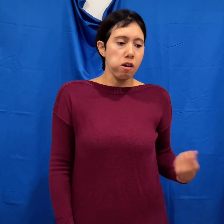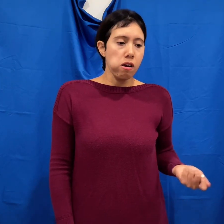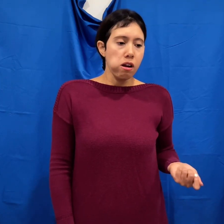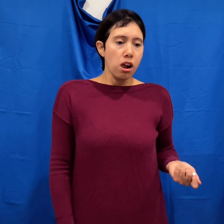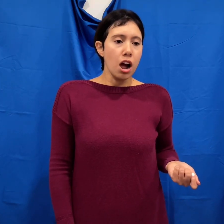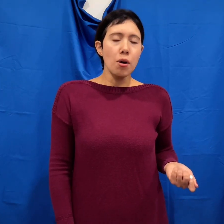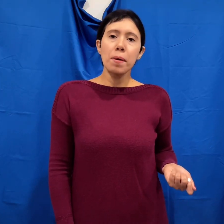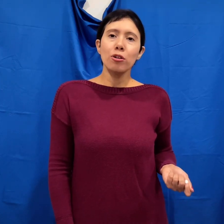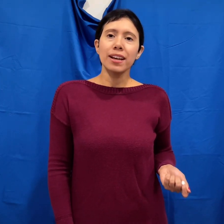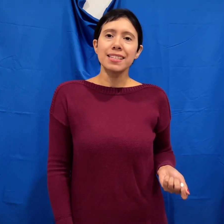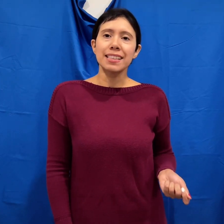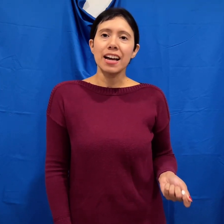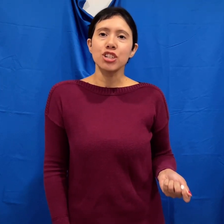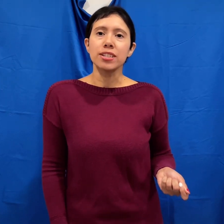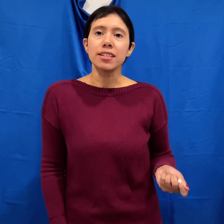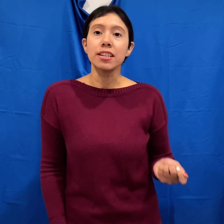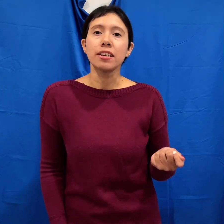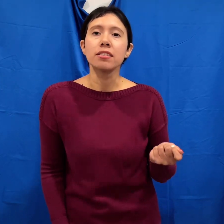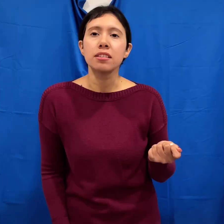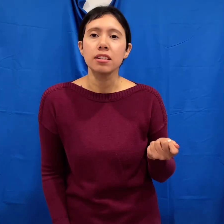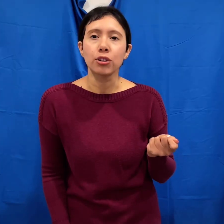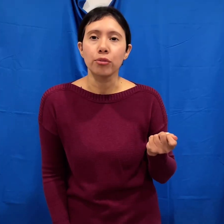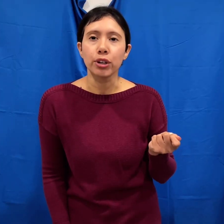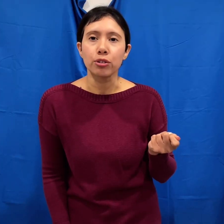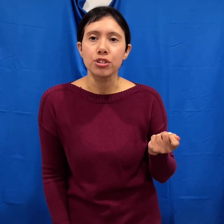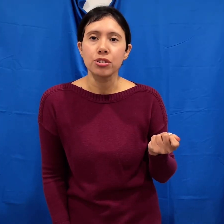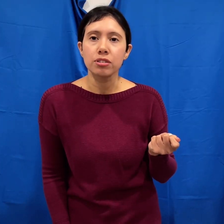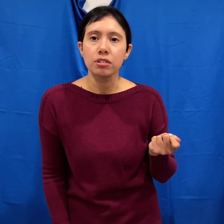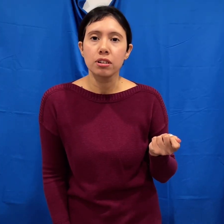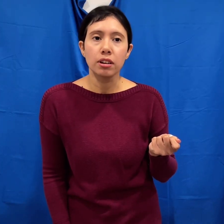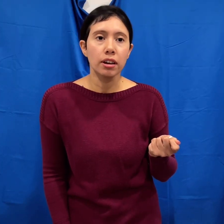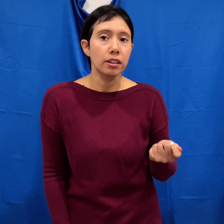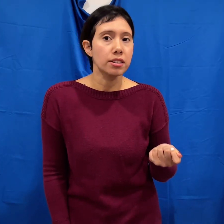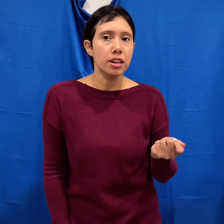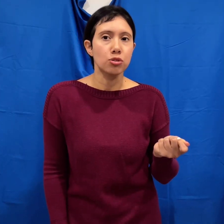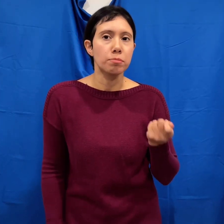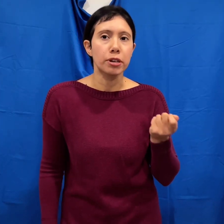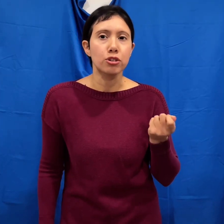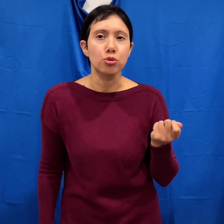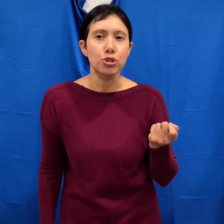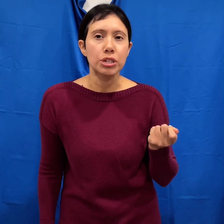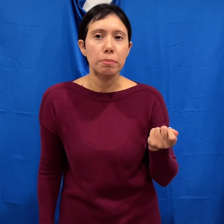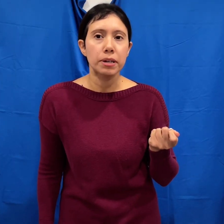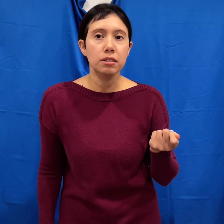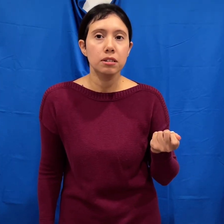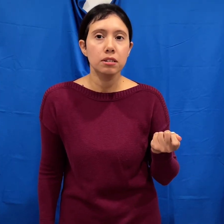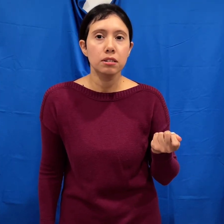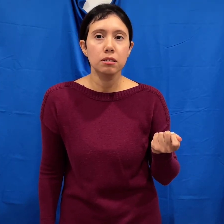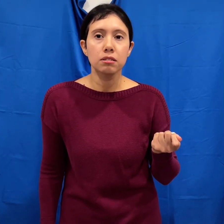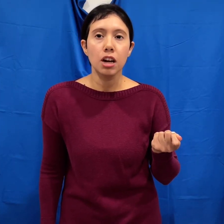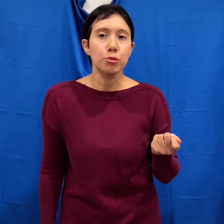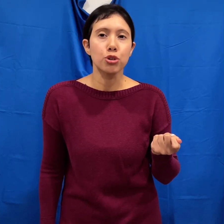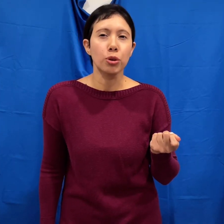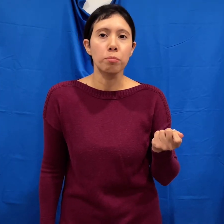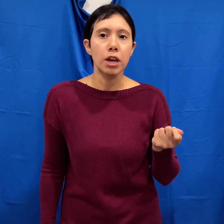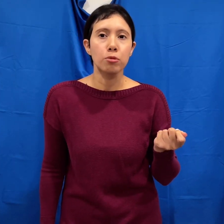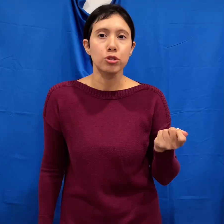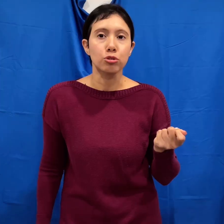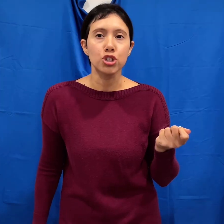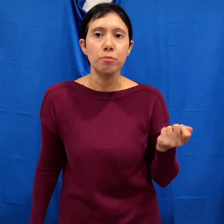How about I slash this hideous ear of yours and I take it to the meter's doorstep? I'm sure they won't be able to ignore something